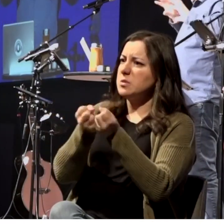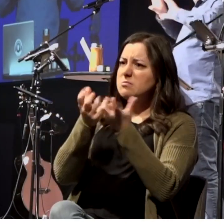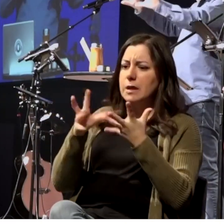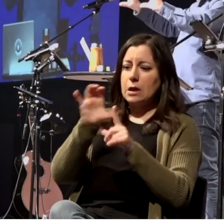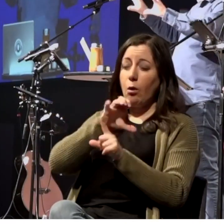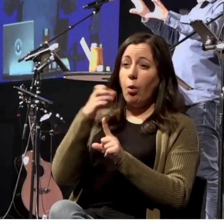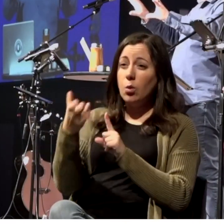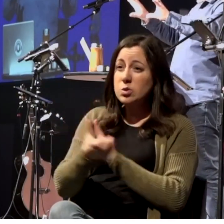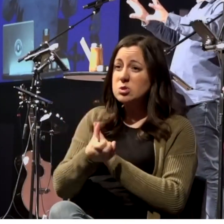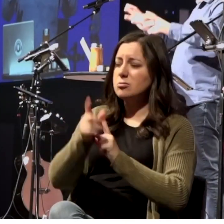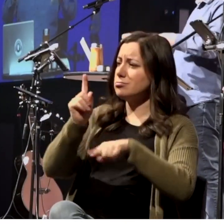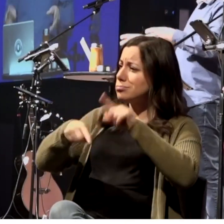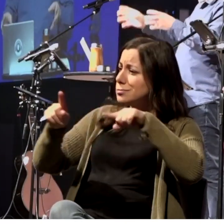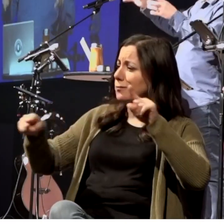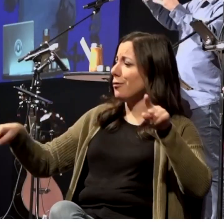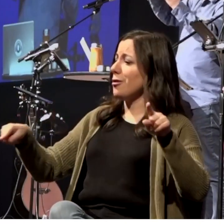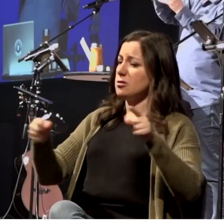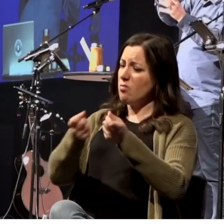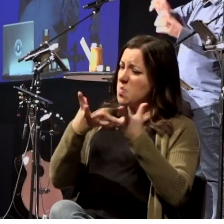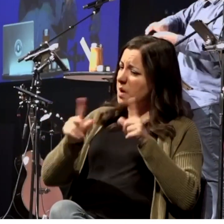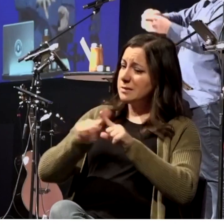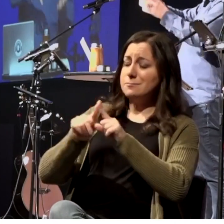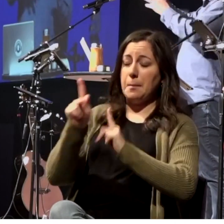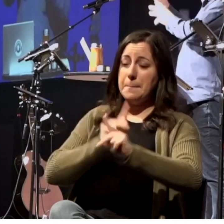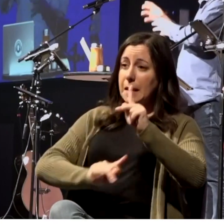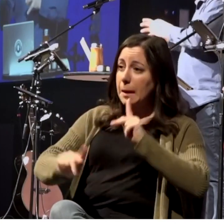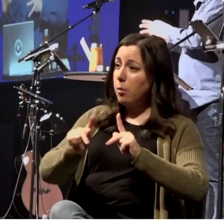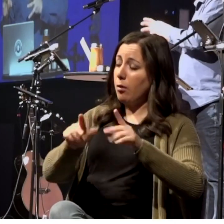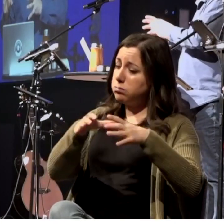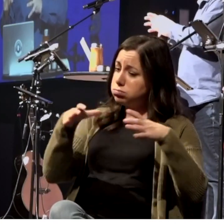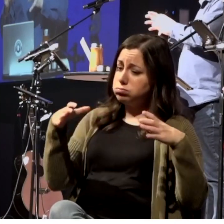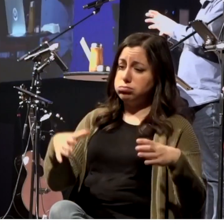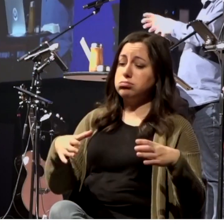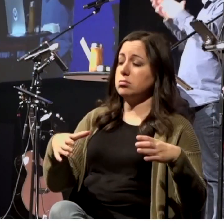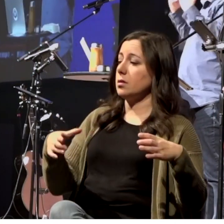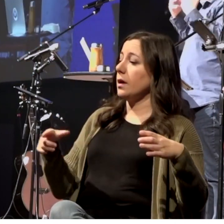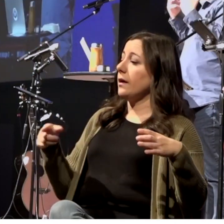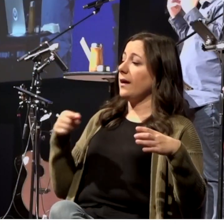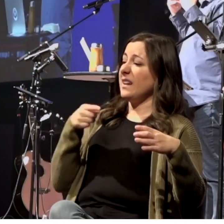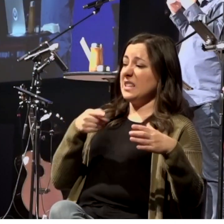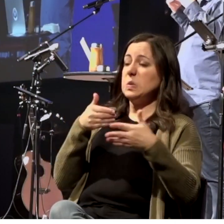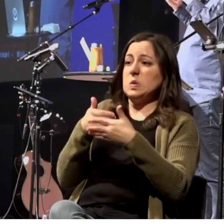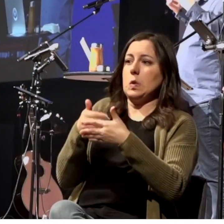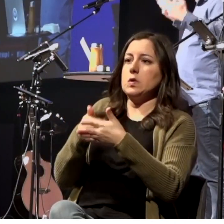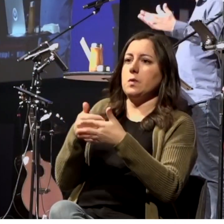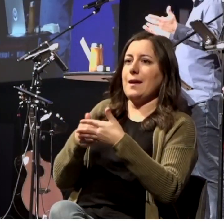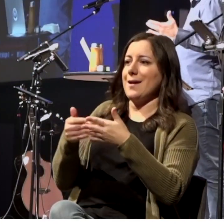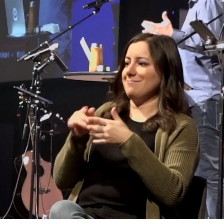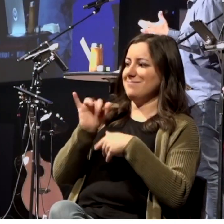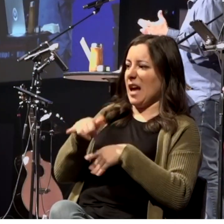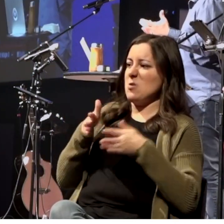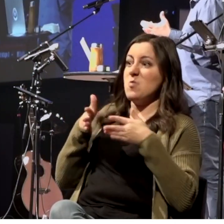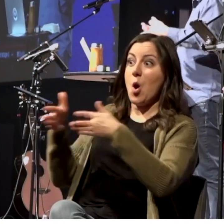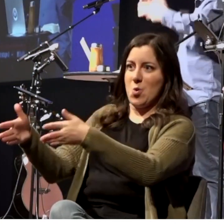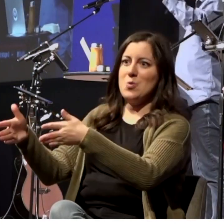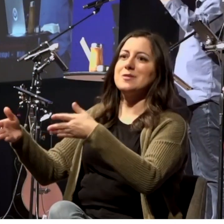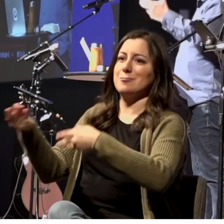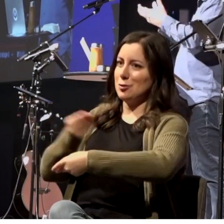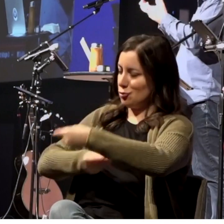facilitate import and export, which is a natural product of every major city with good